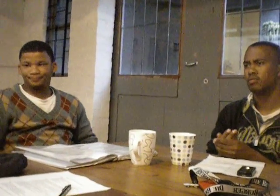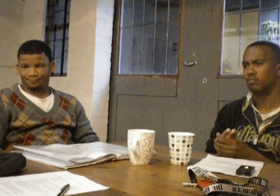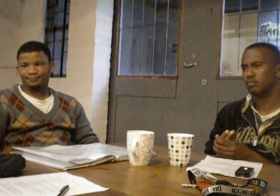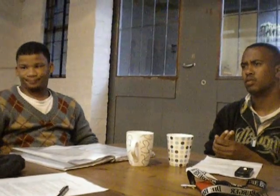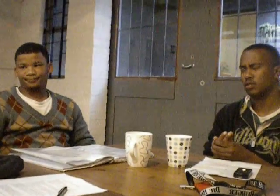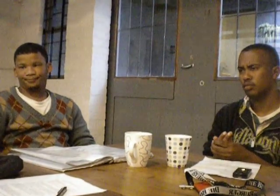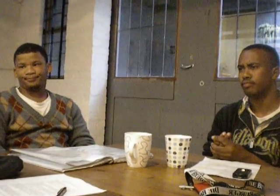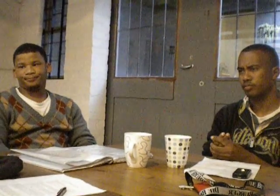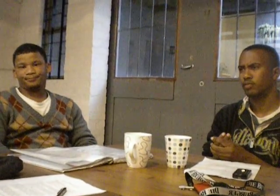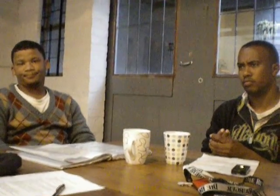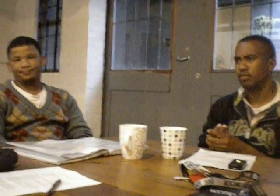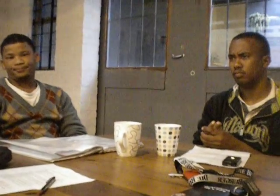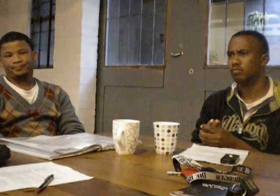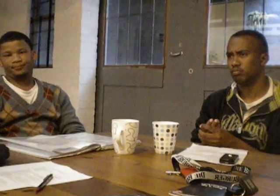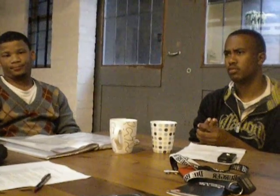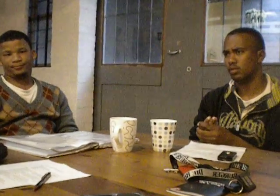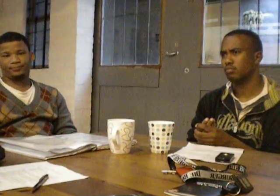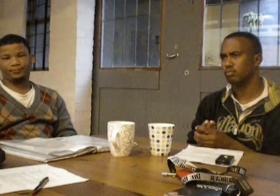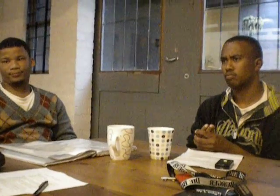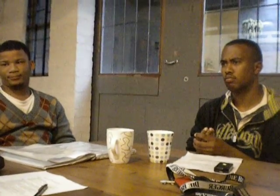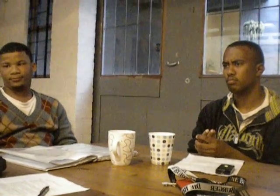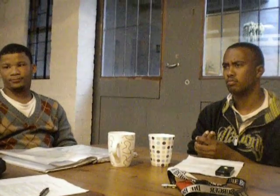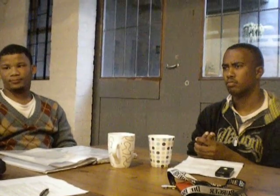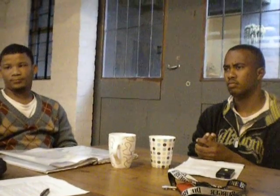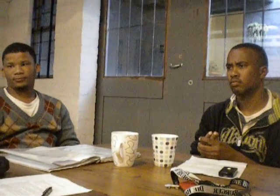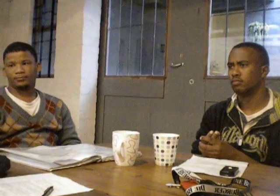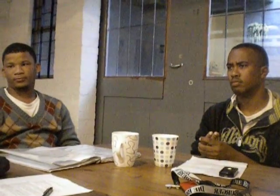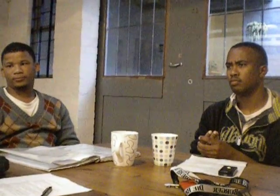Yes. Absolutely. Cool. And Marlon, does he have anything to add to that?